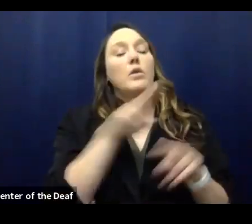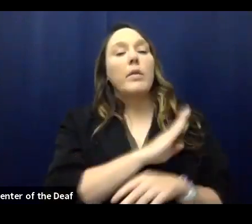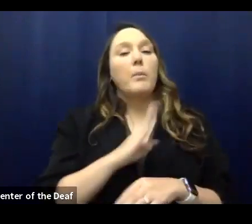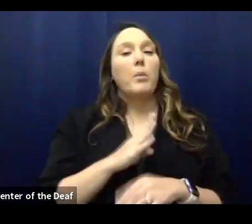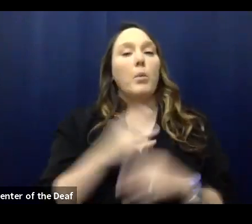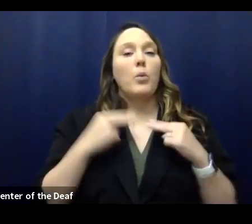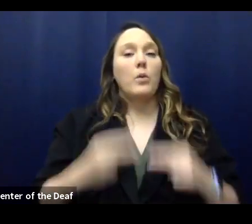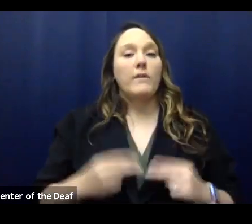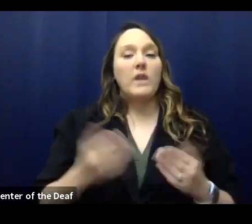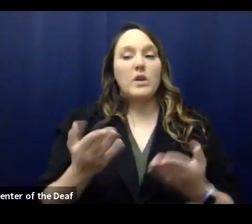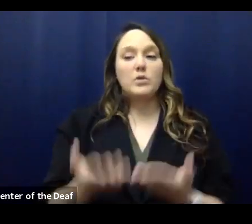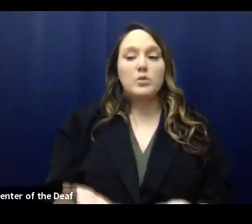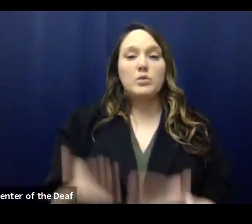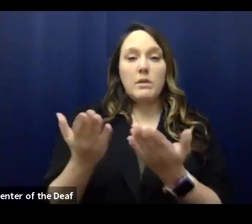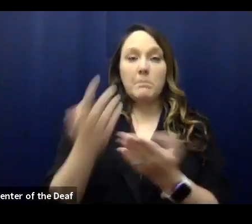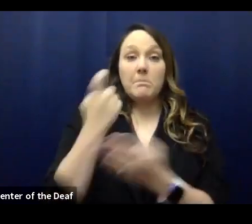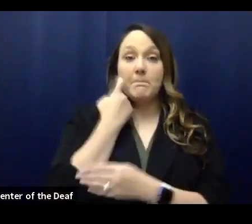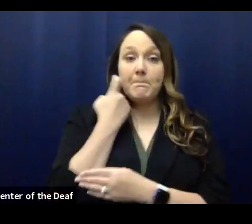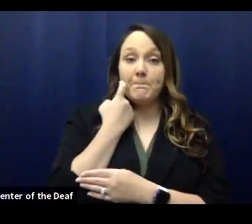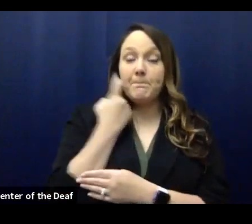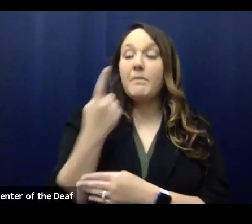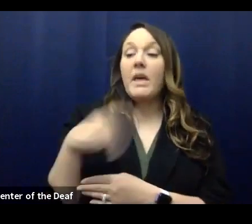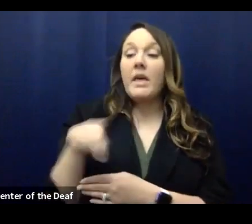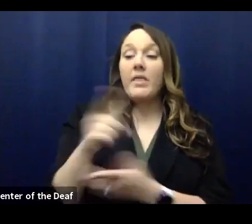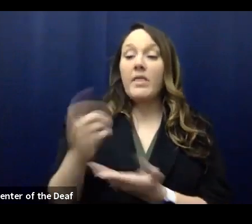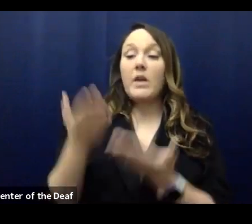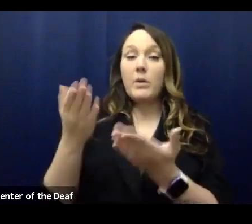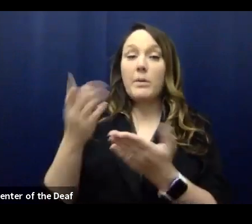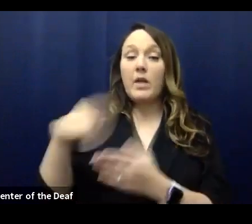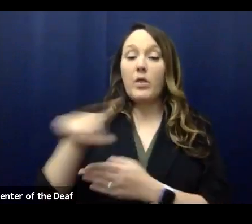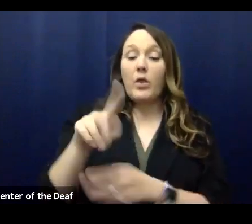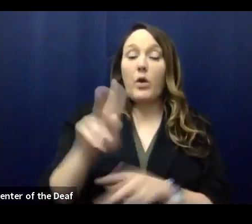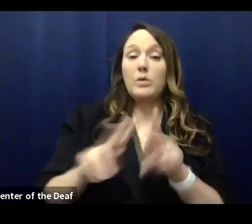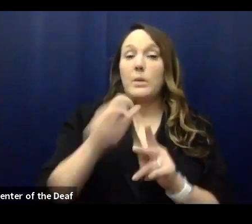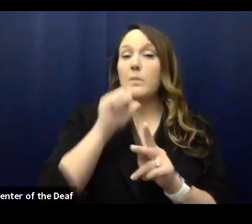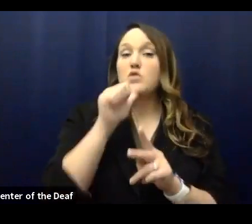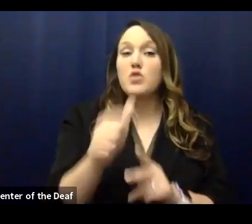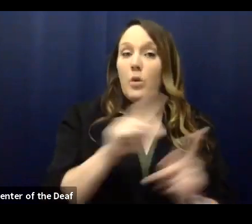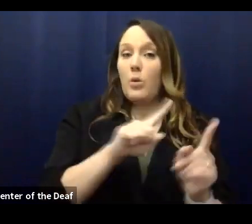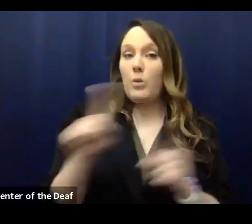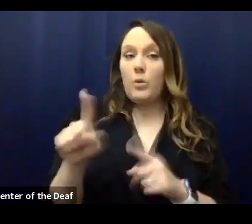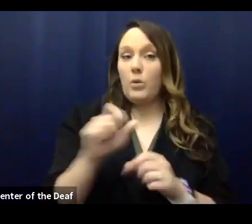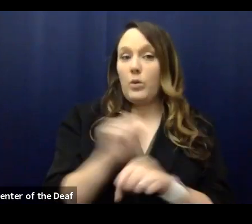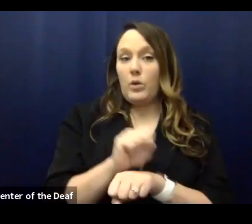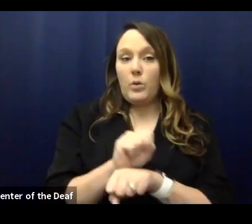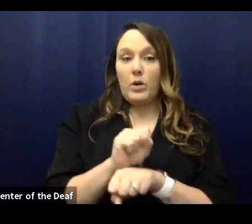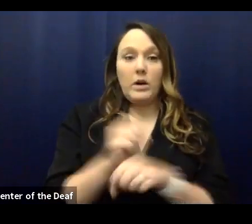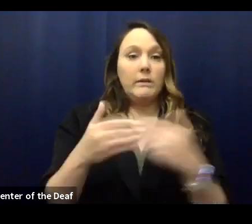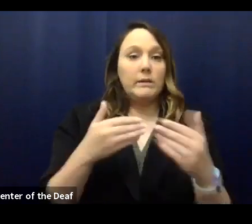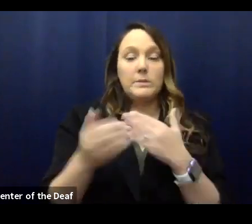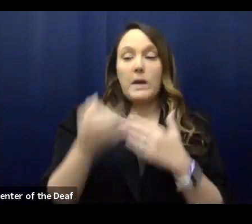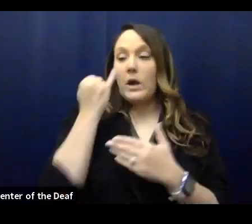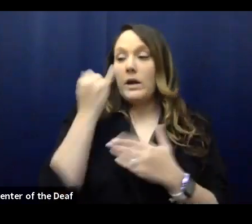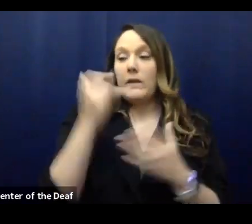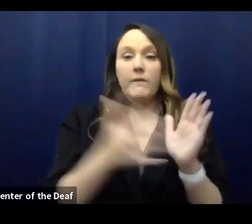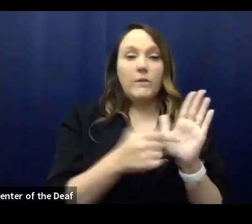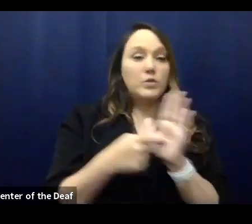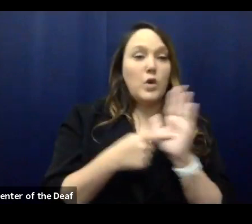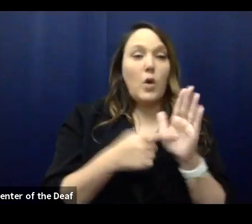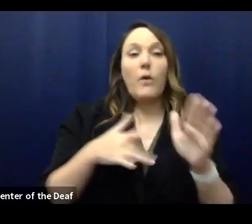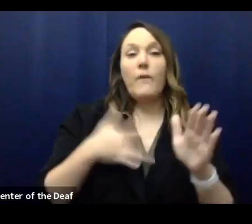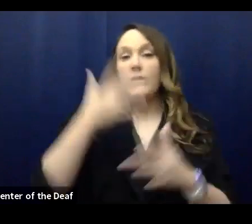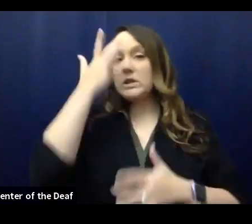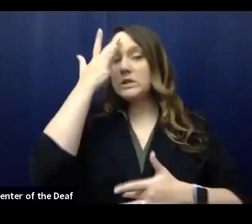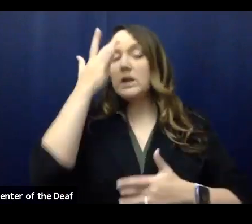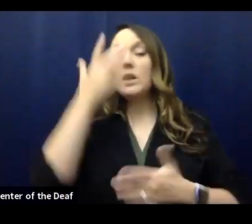recommendations, they're recommending that those folks do not go to work even if they are asymptomatic. We want them to quarantine to